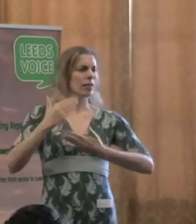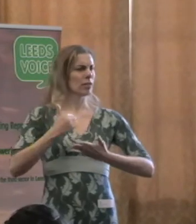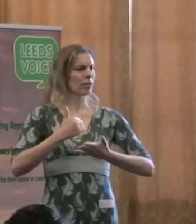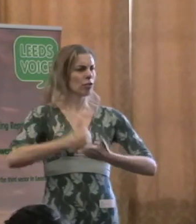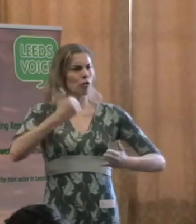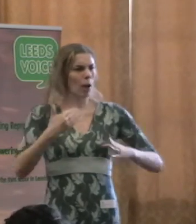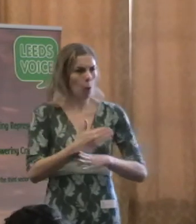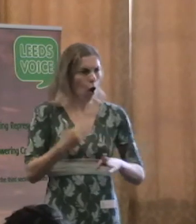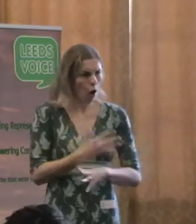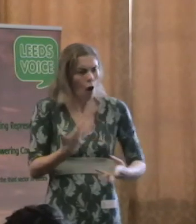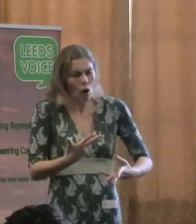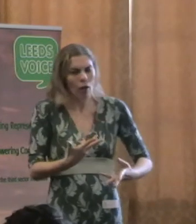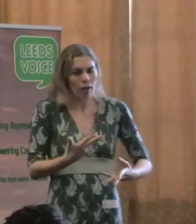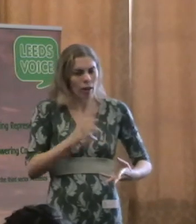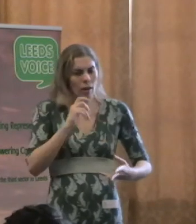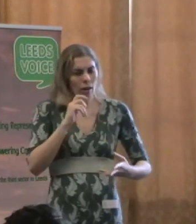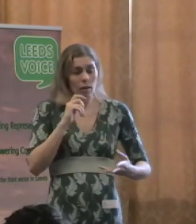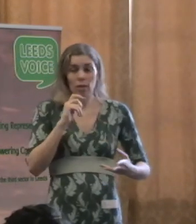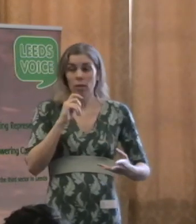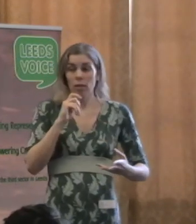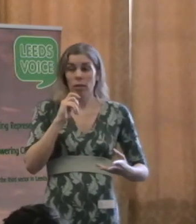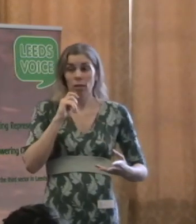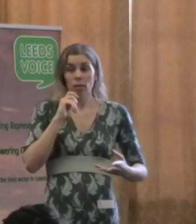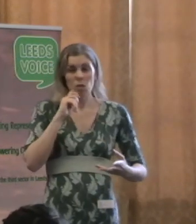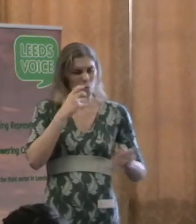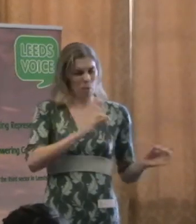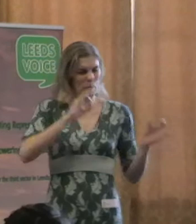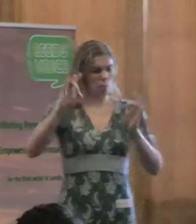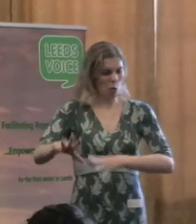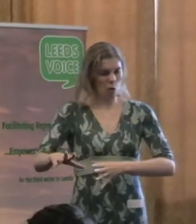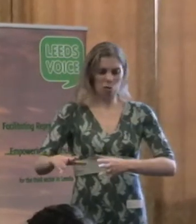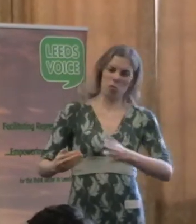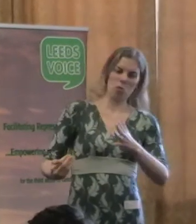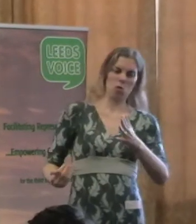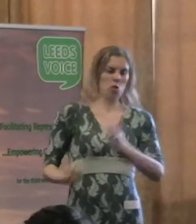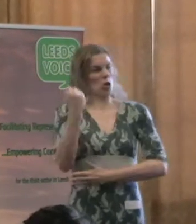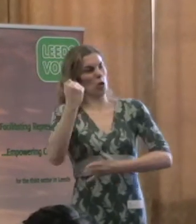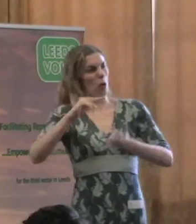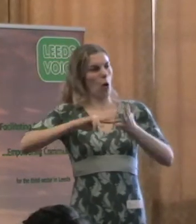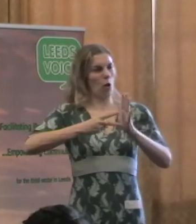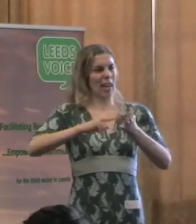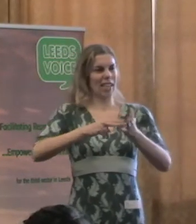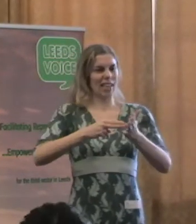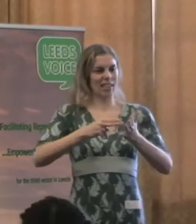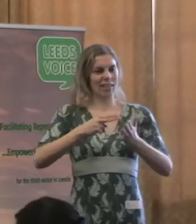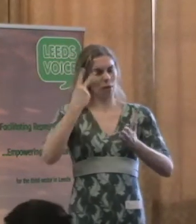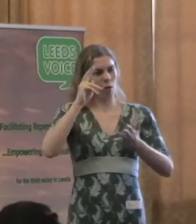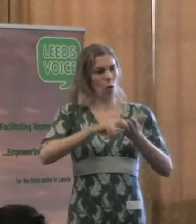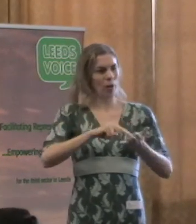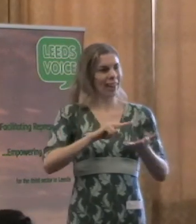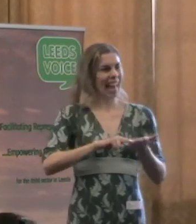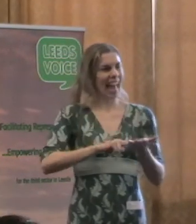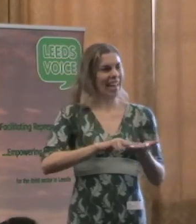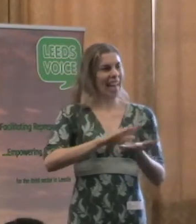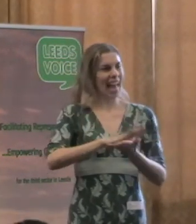in public health was going to be moving to this new-fangled organisation, the NHS. Well,